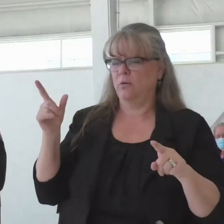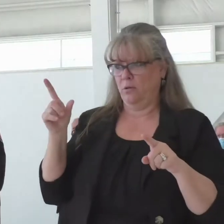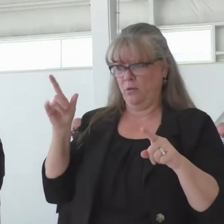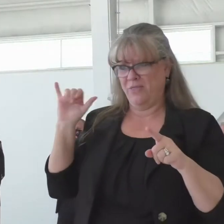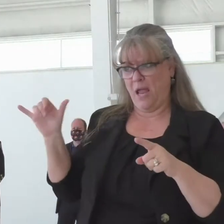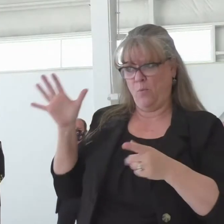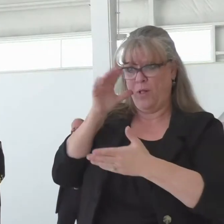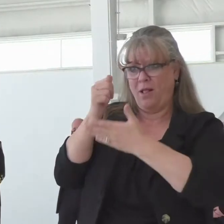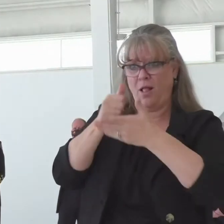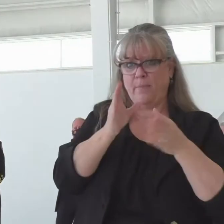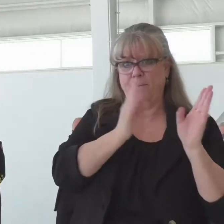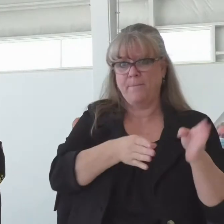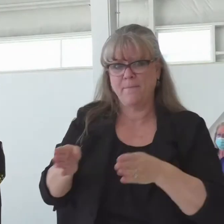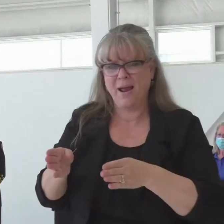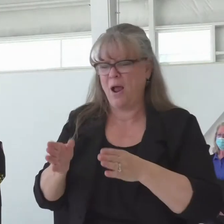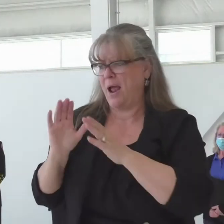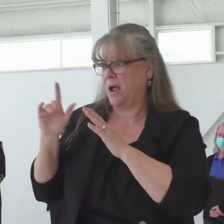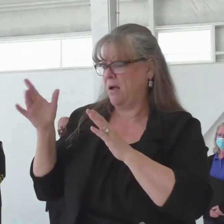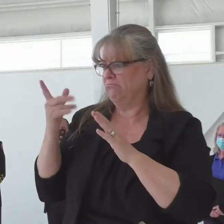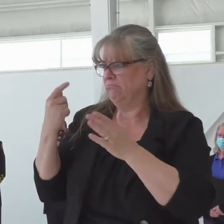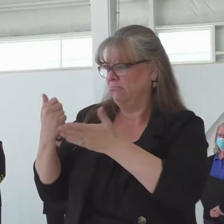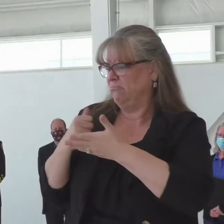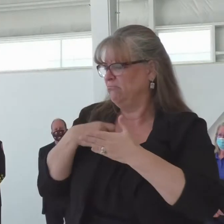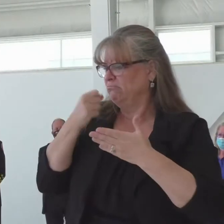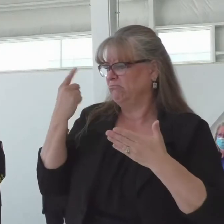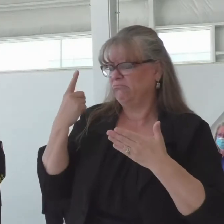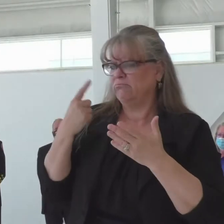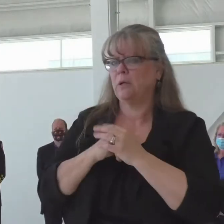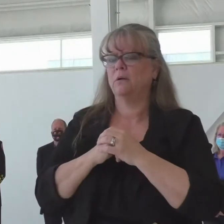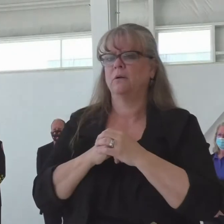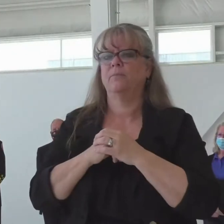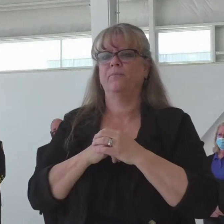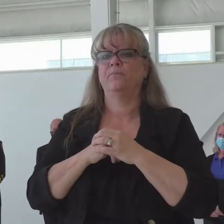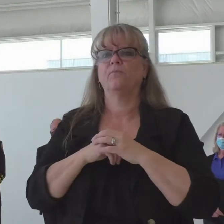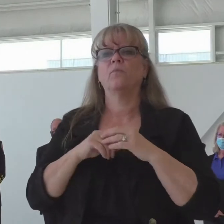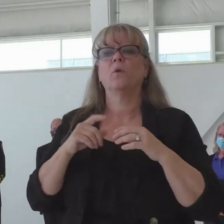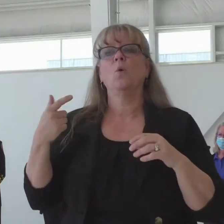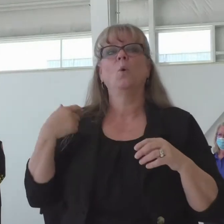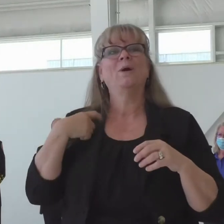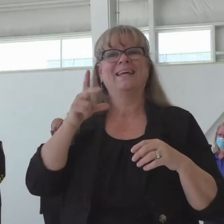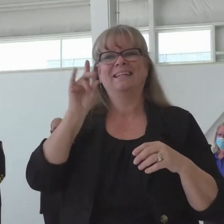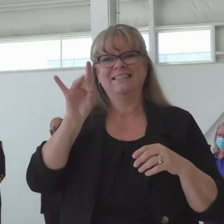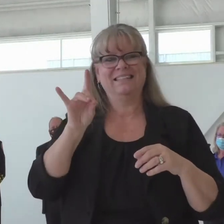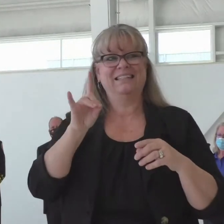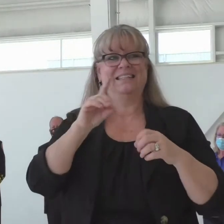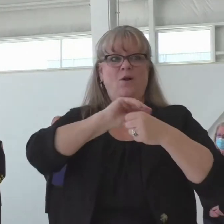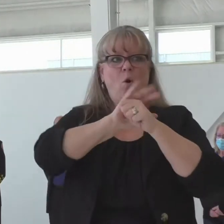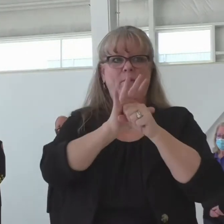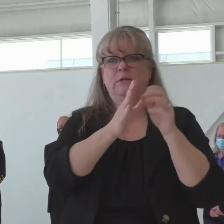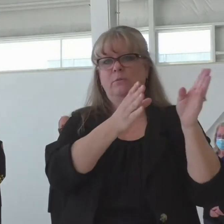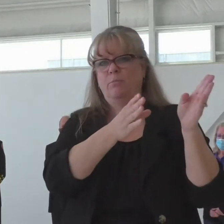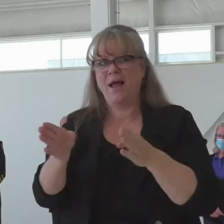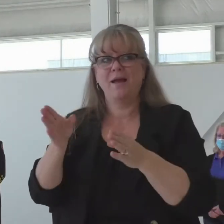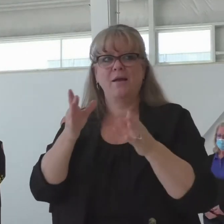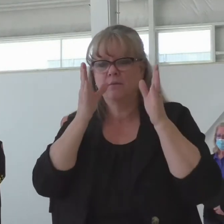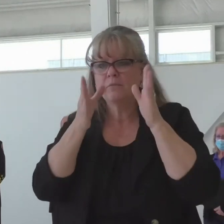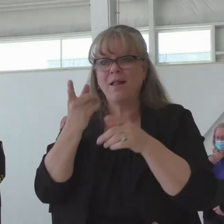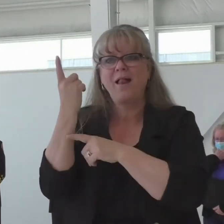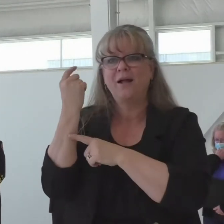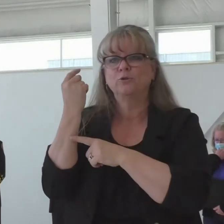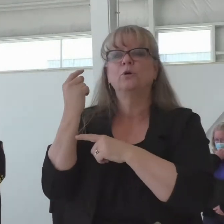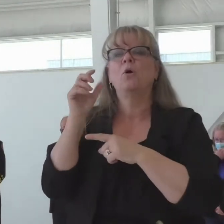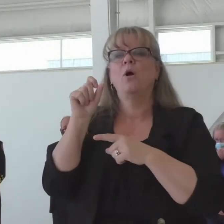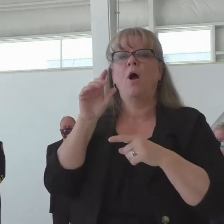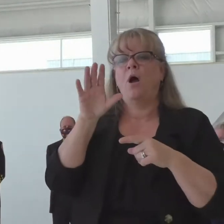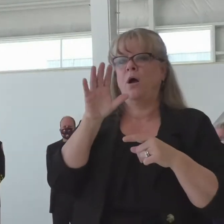So, we did a lot of preparedness work around COVID-19 last year with all of our federal partners, and it's very interagency across all of the western United